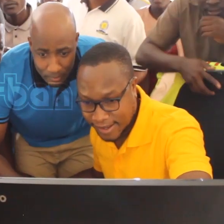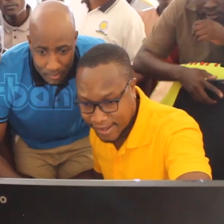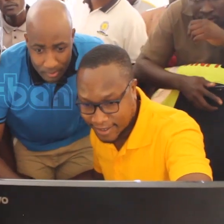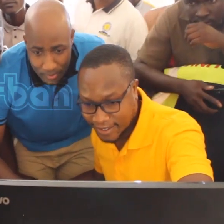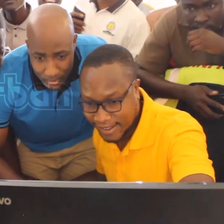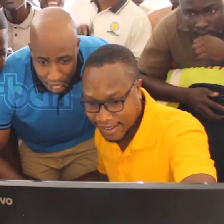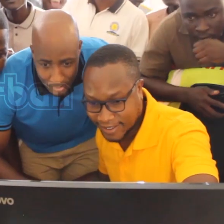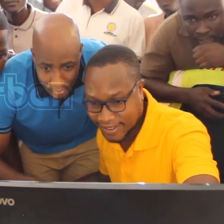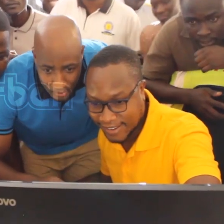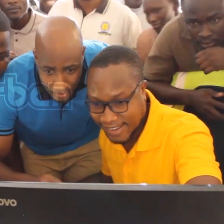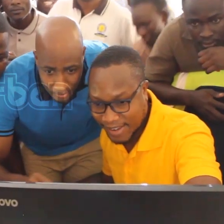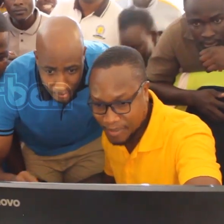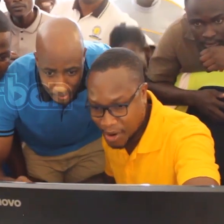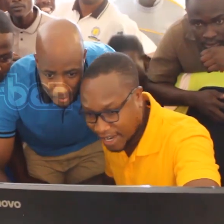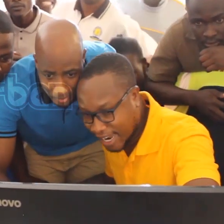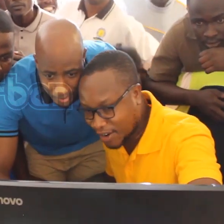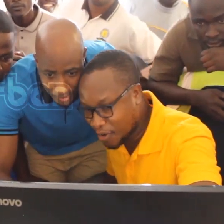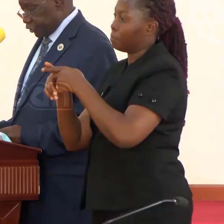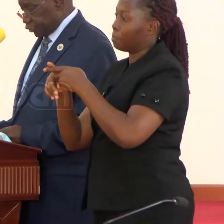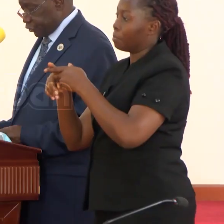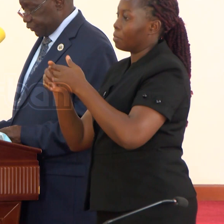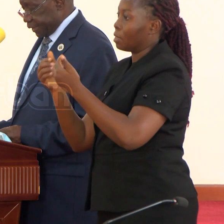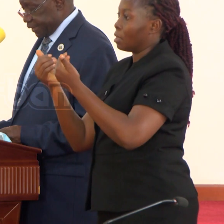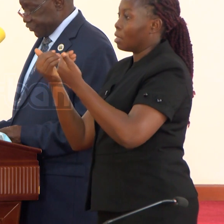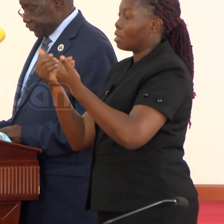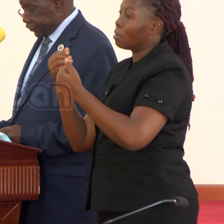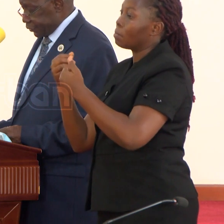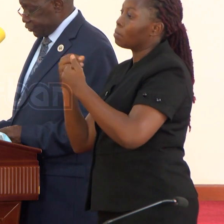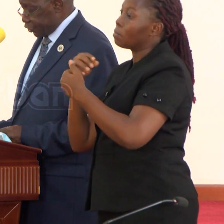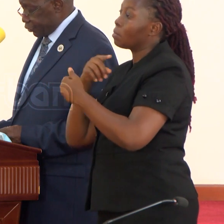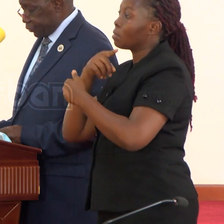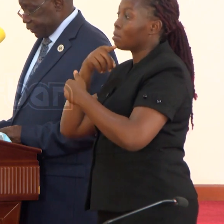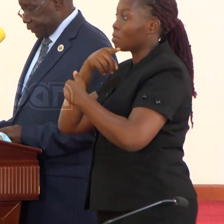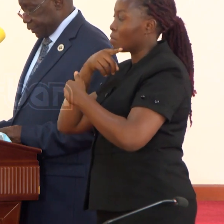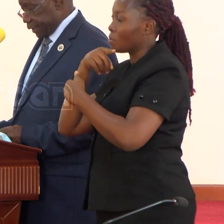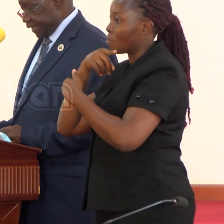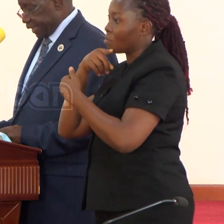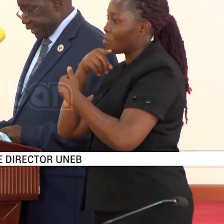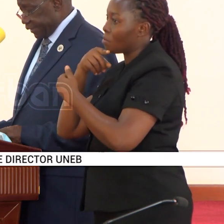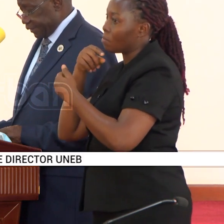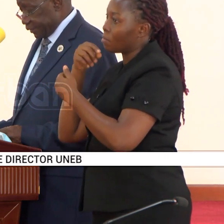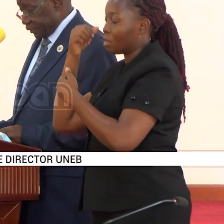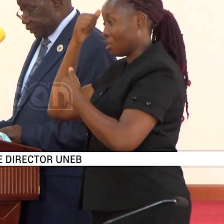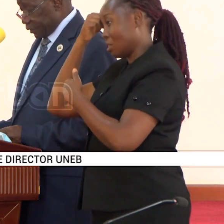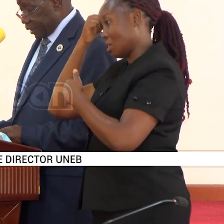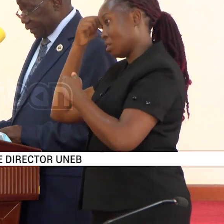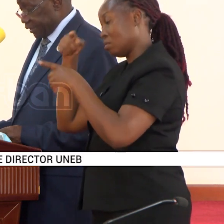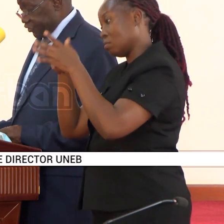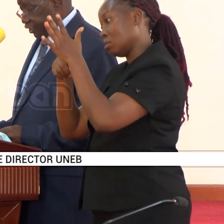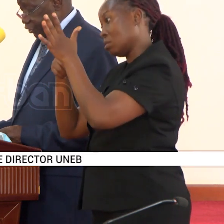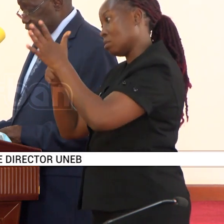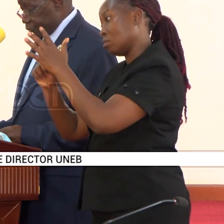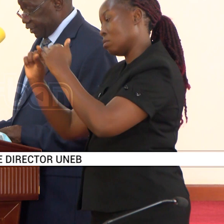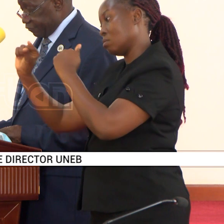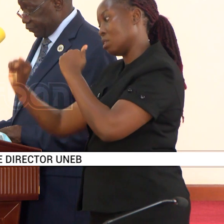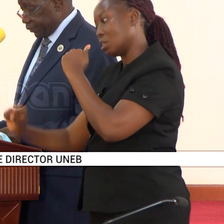better performance at the distinction in credit pass levels. Social Studies showed a decline at